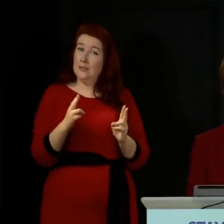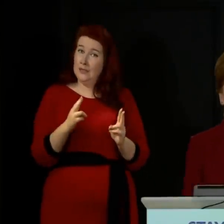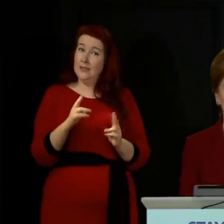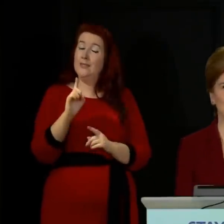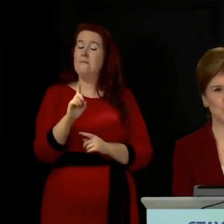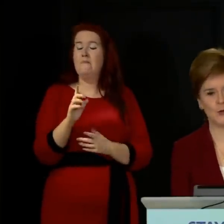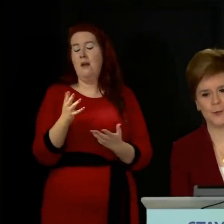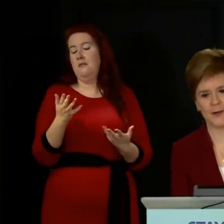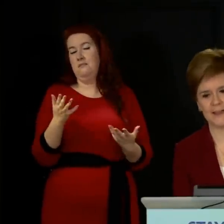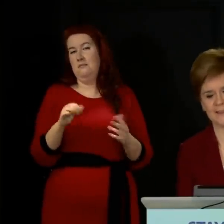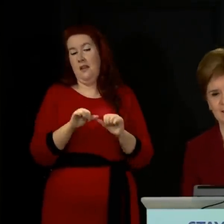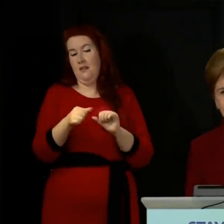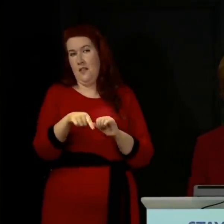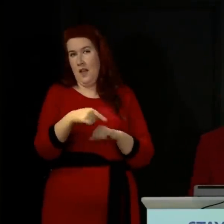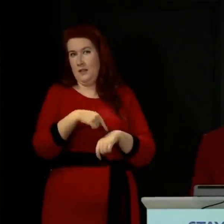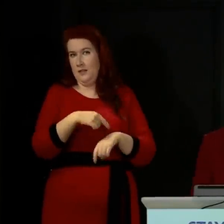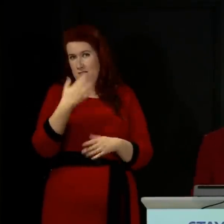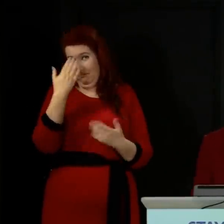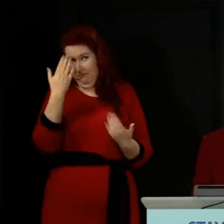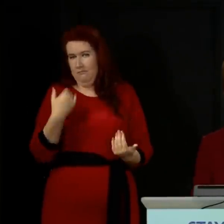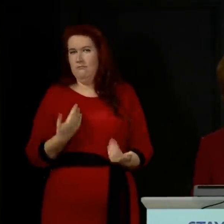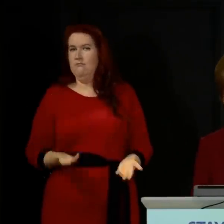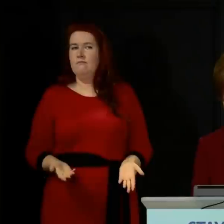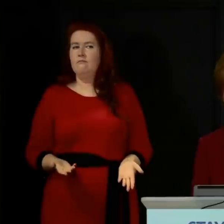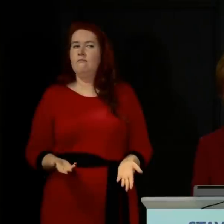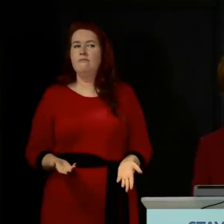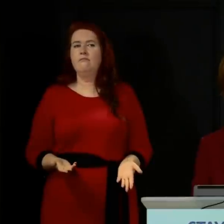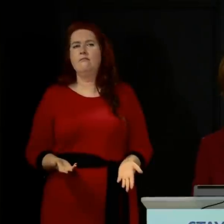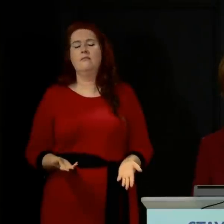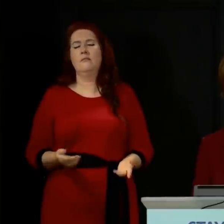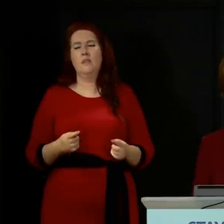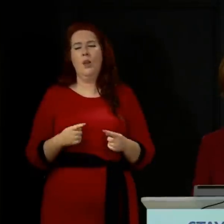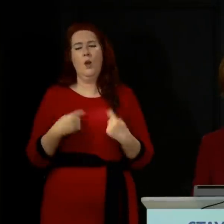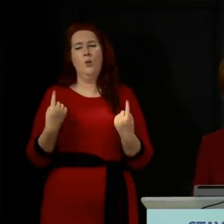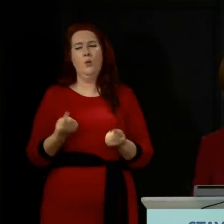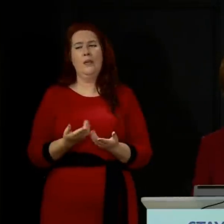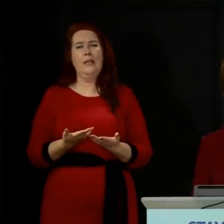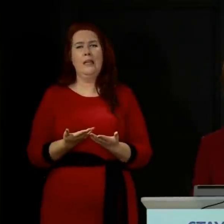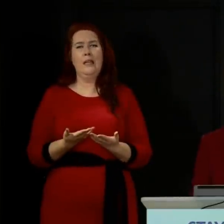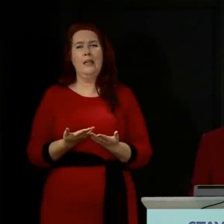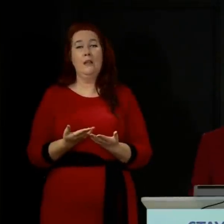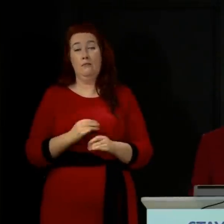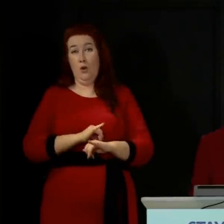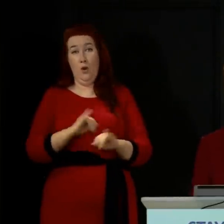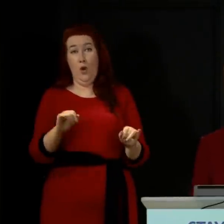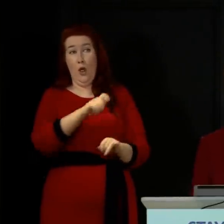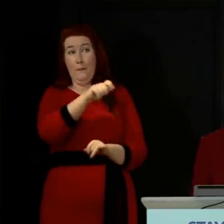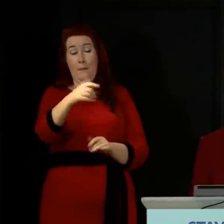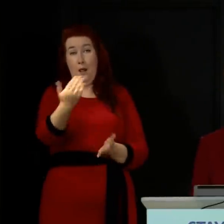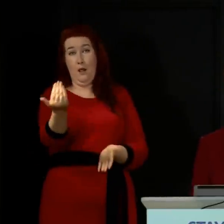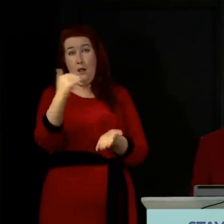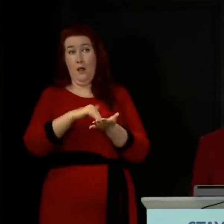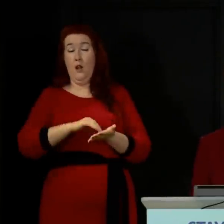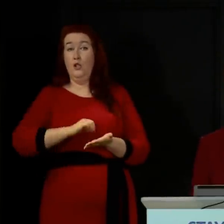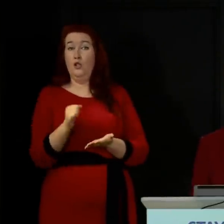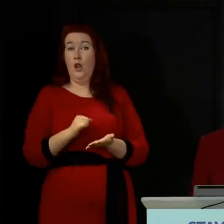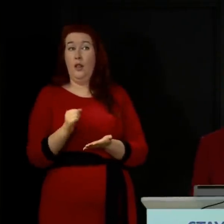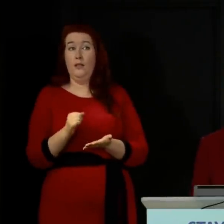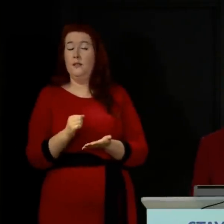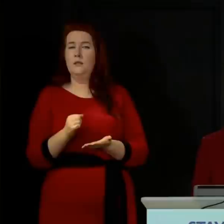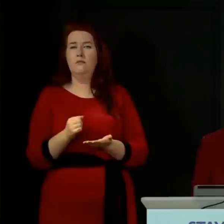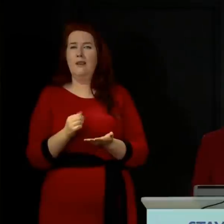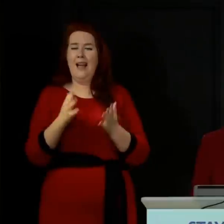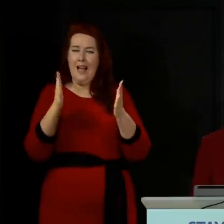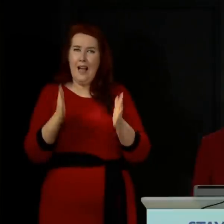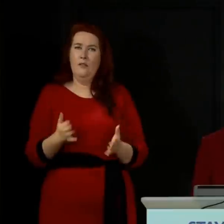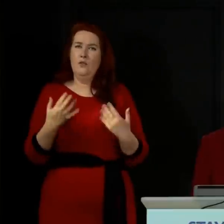don't know. But it's not, you know, we are not allowing people to come into Scotland for, without